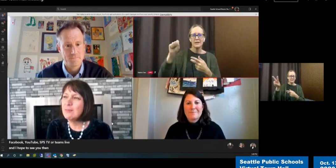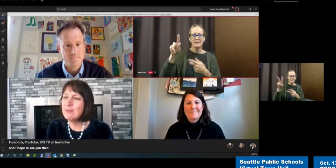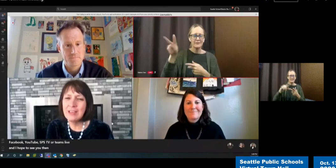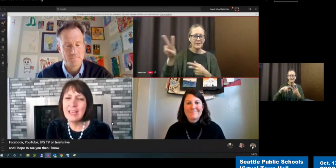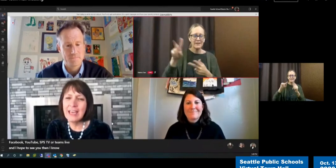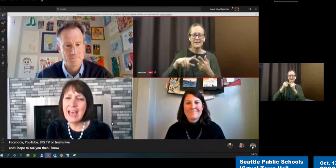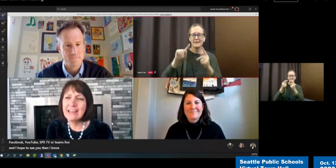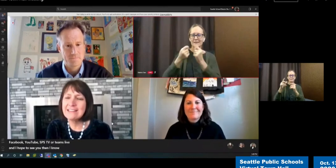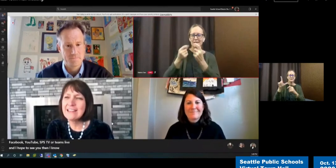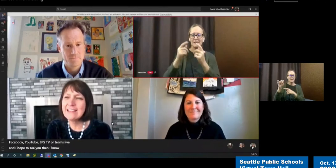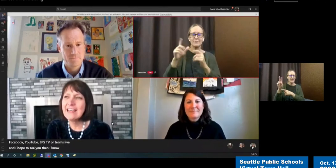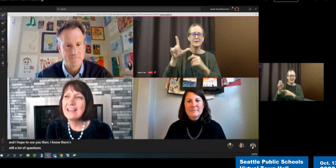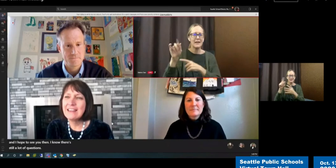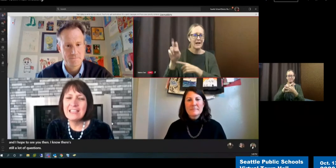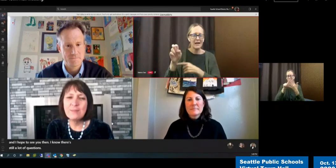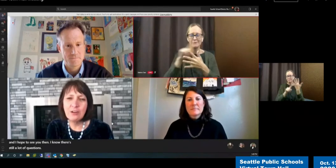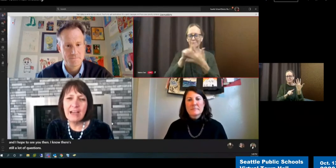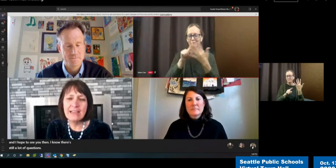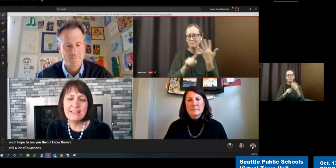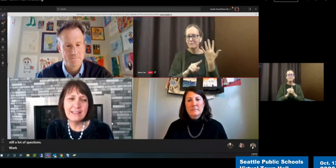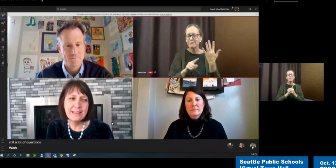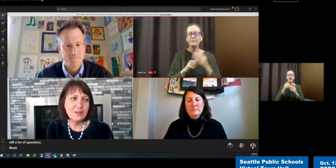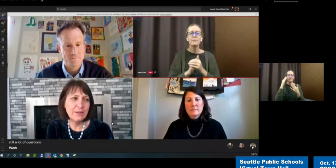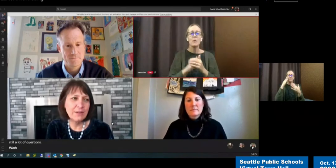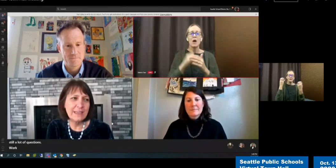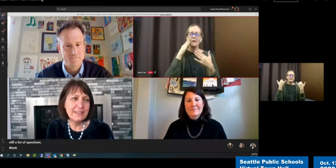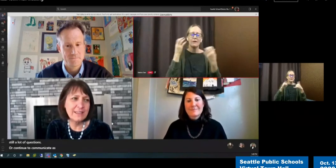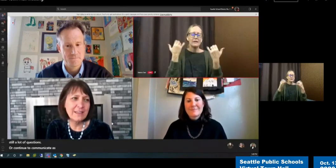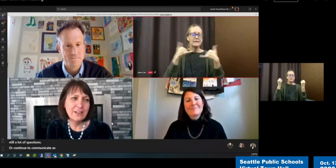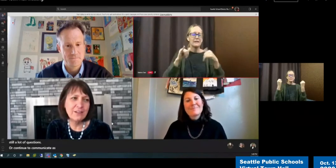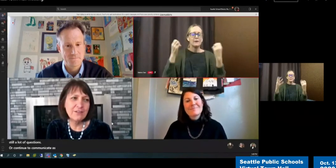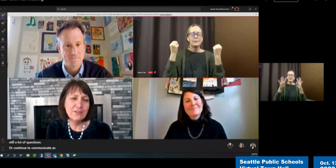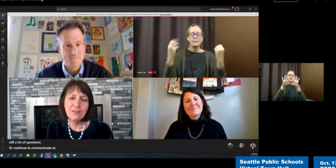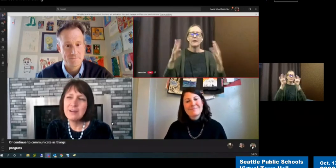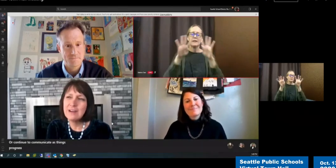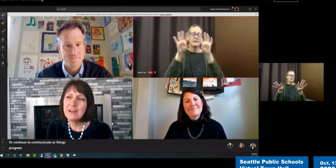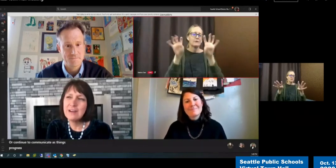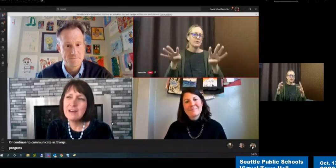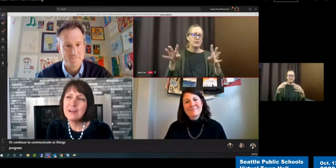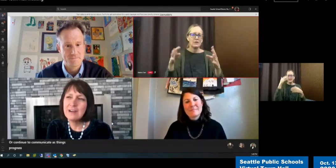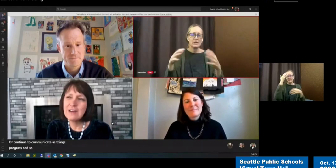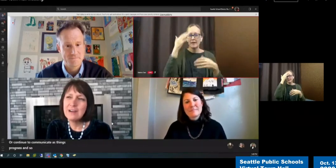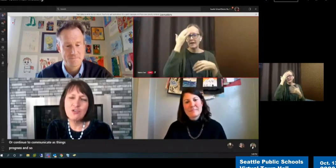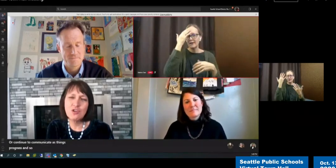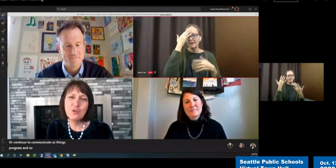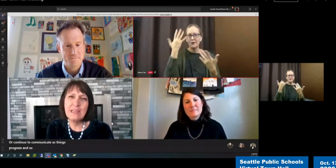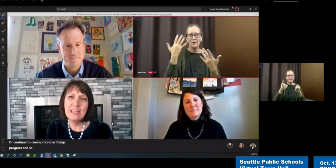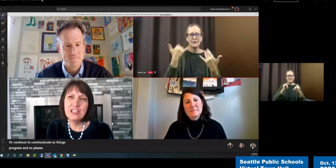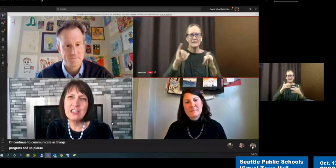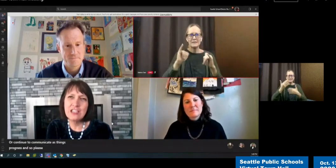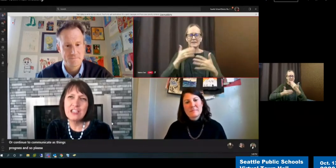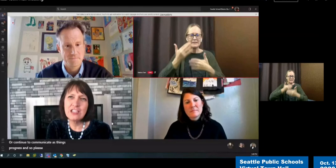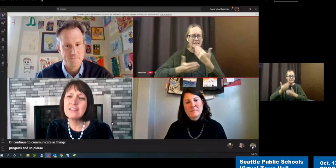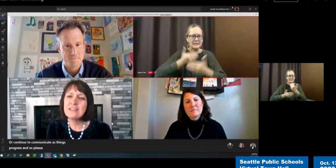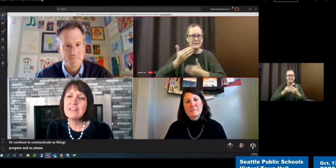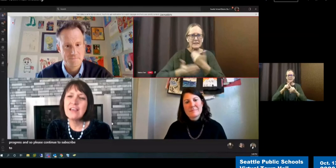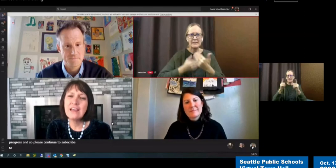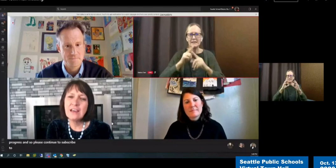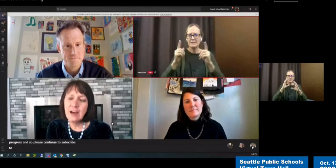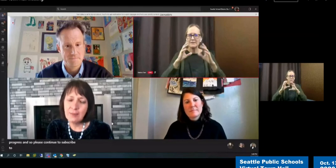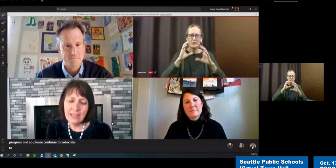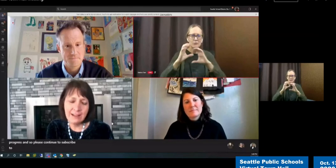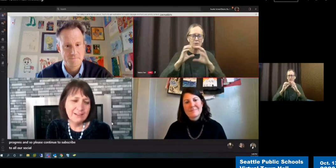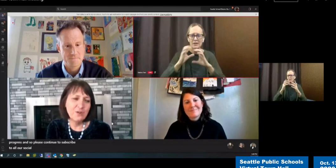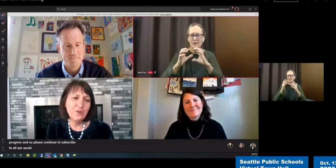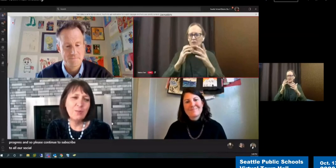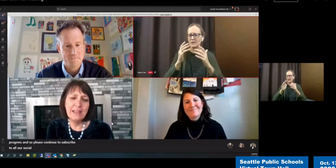to communicate as things progress. And so please continue to subscribe to all our social media challenges. Um,